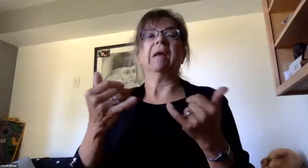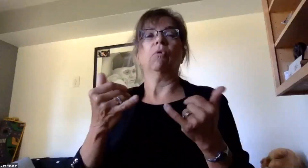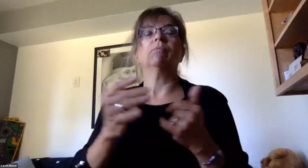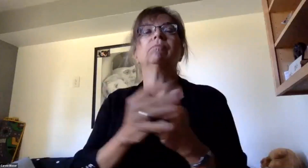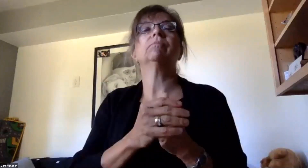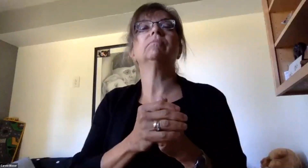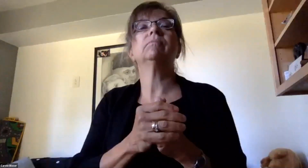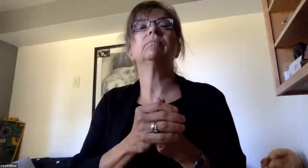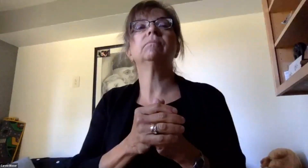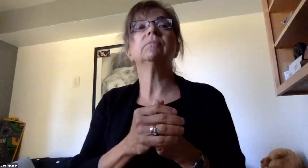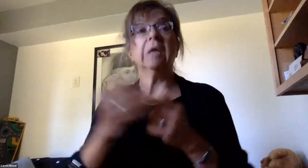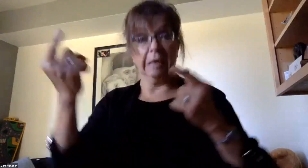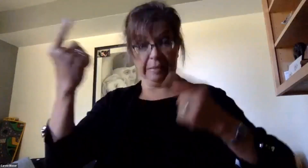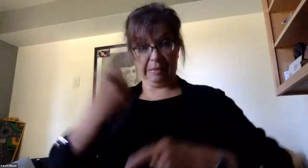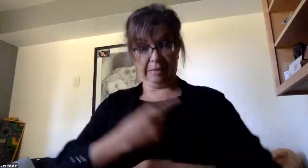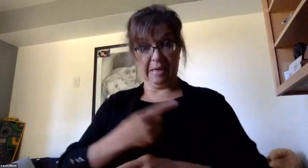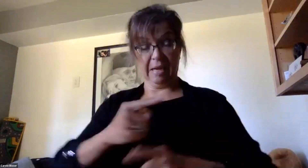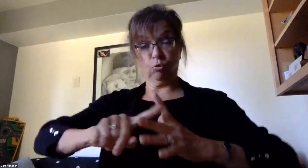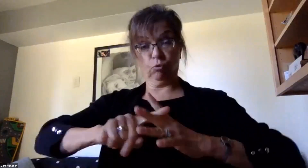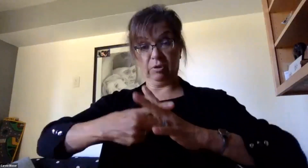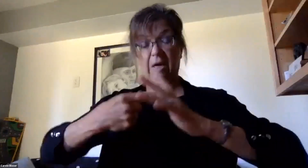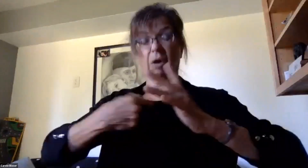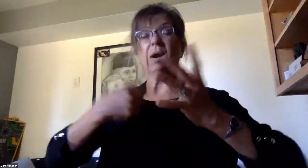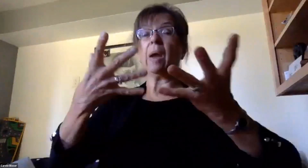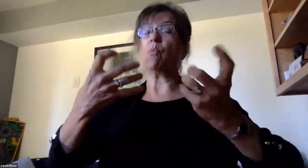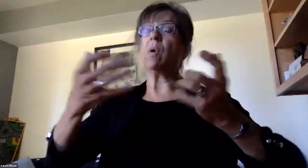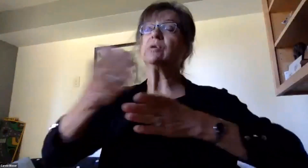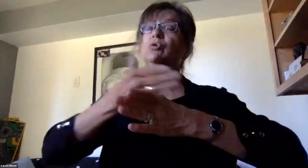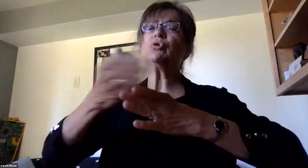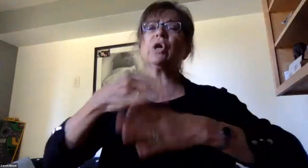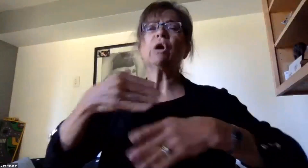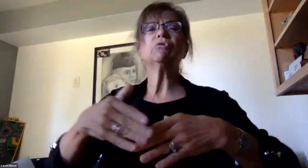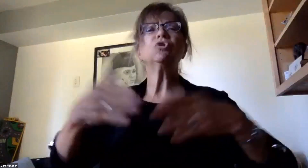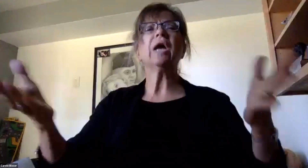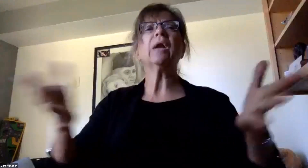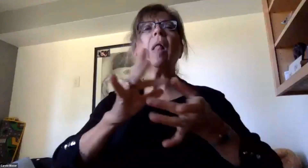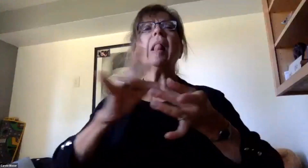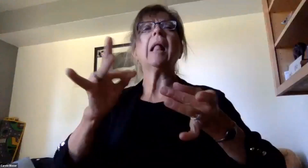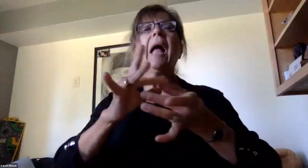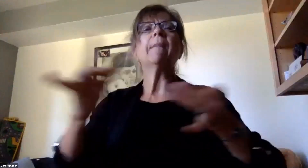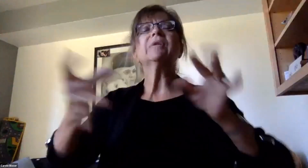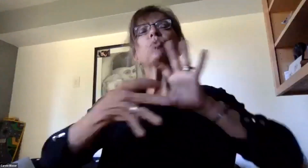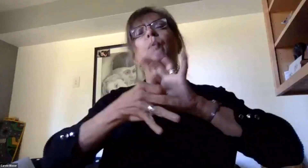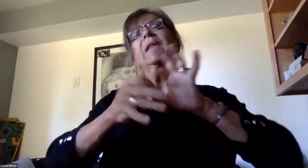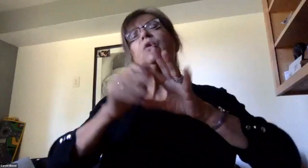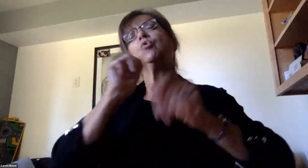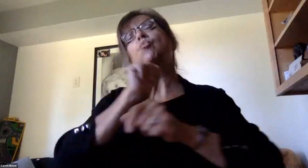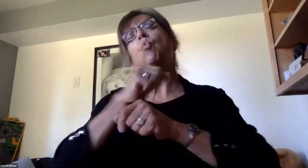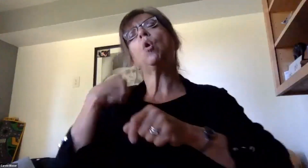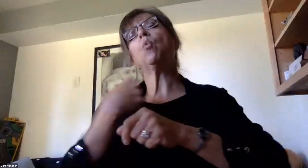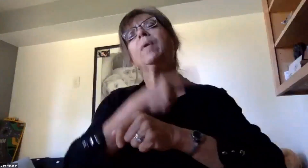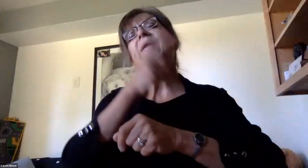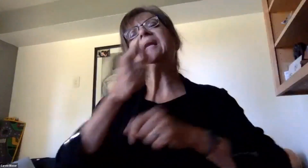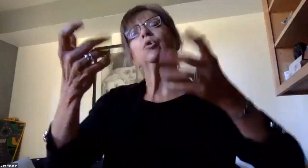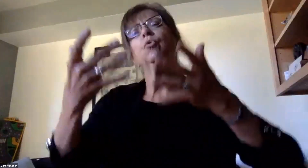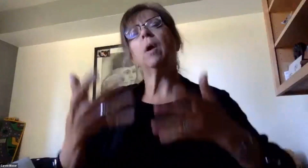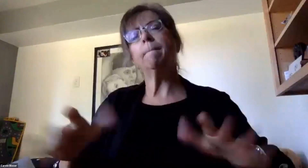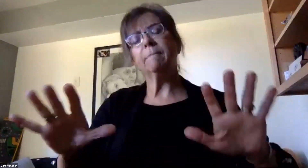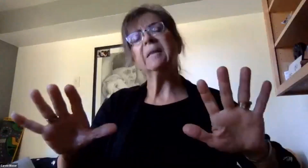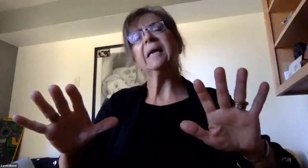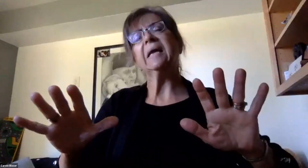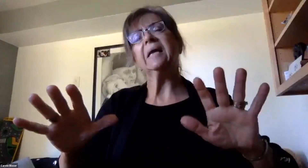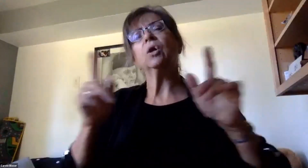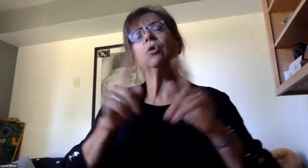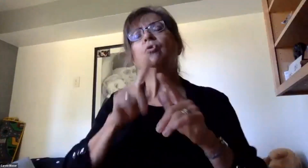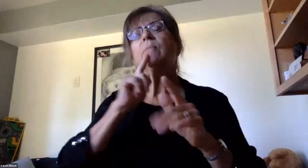To begin today's session, I would like to share some general comments first with respect to the work we need to complete in the coming weeks to be prepared